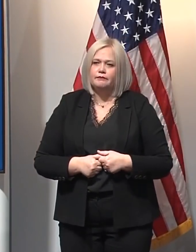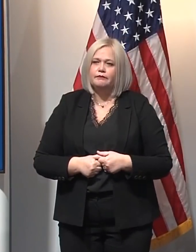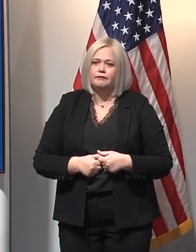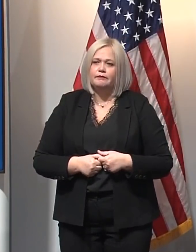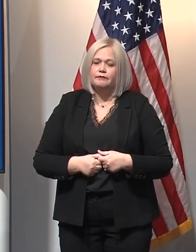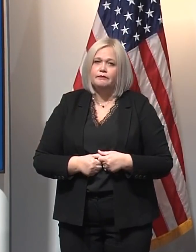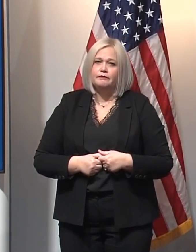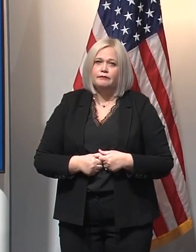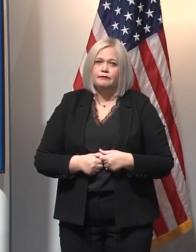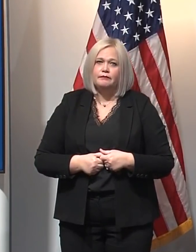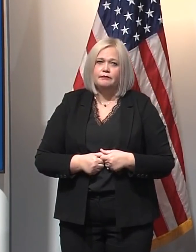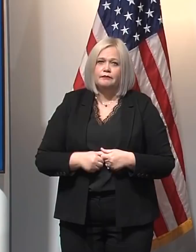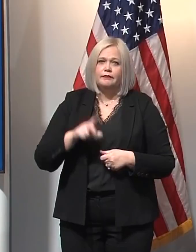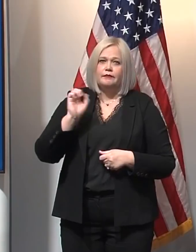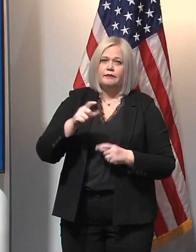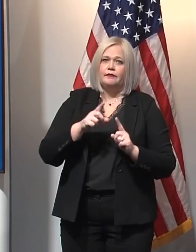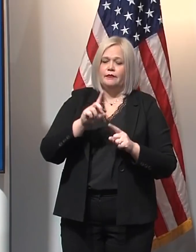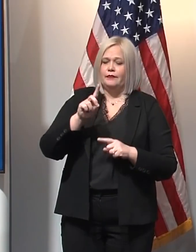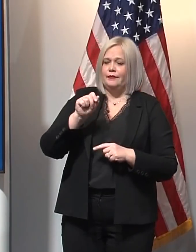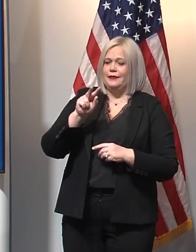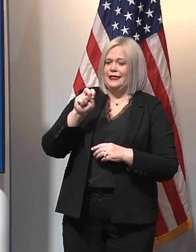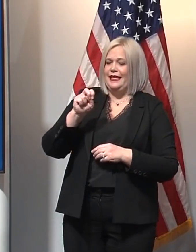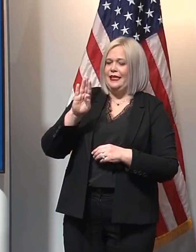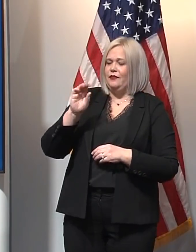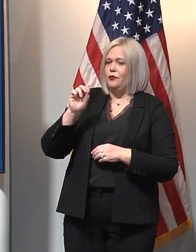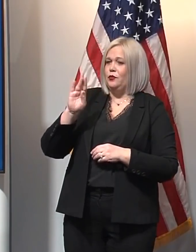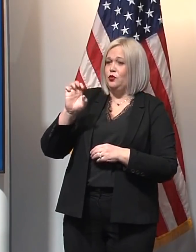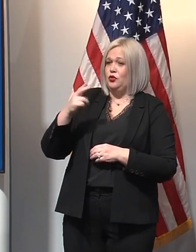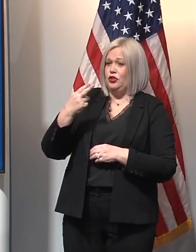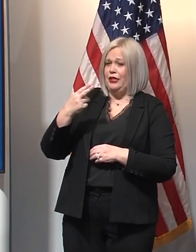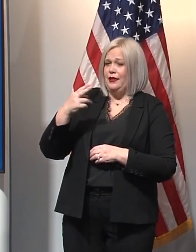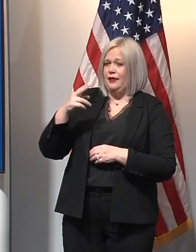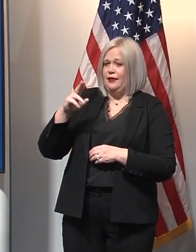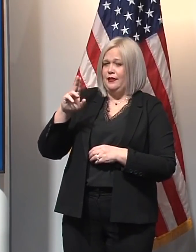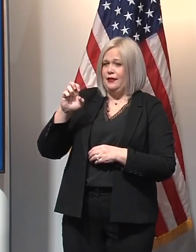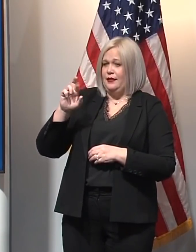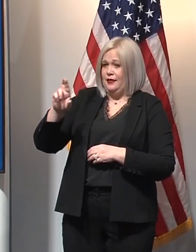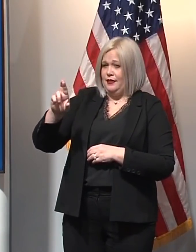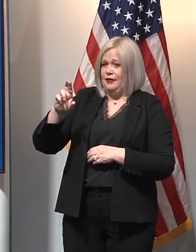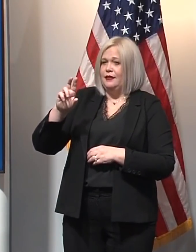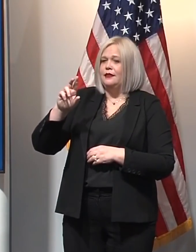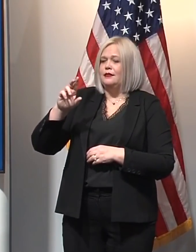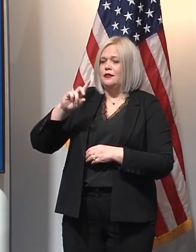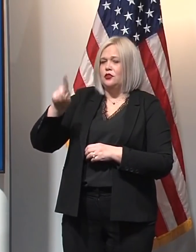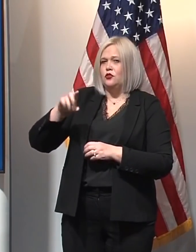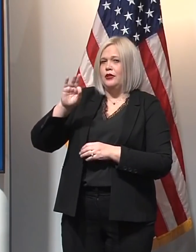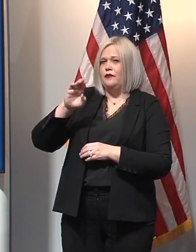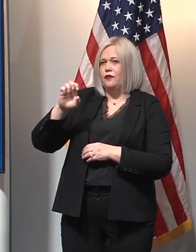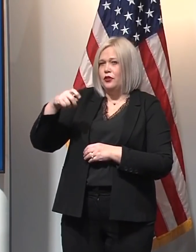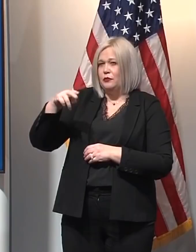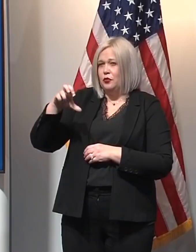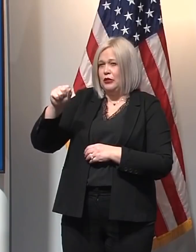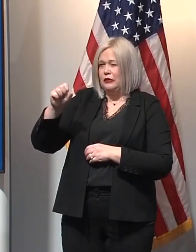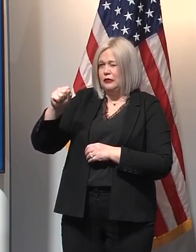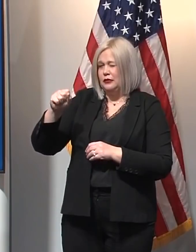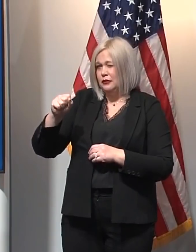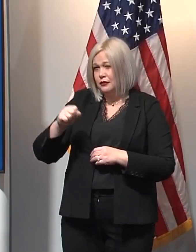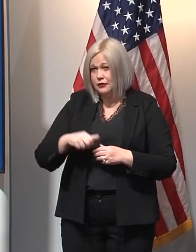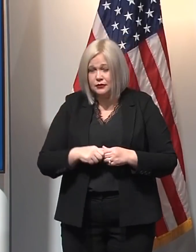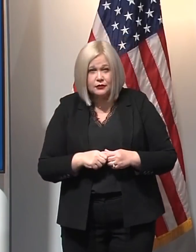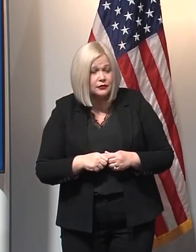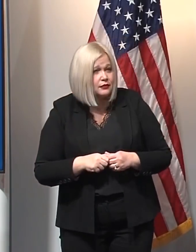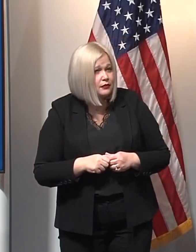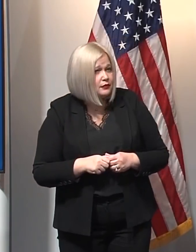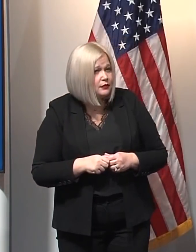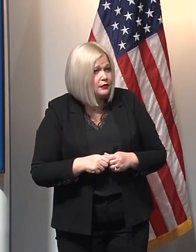Question to Dave Boucher of the Detroit Free Press. Hi, Governor. Thank you for taking the question. Can you just give us an update on